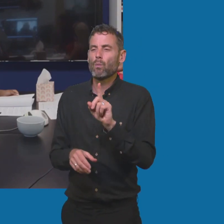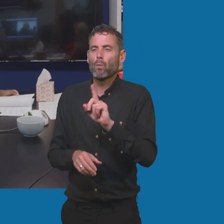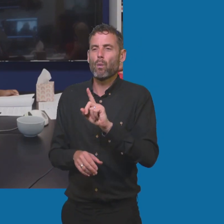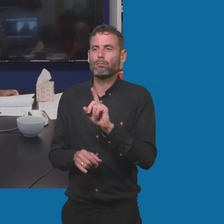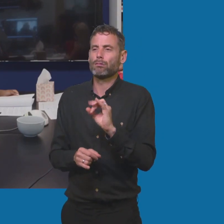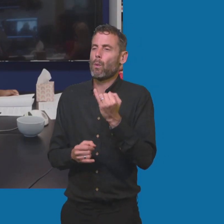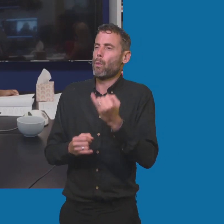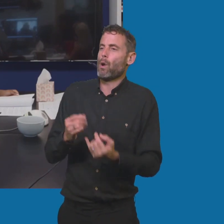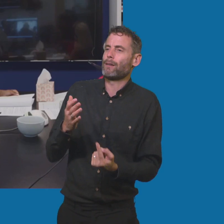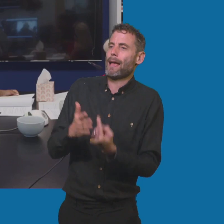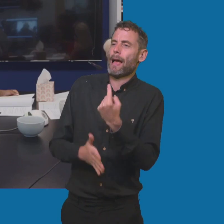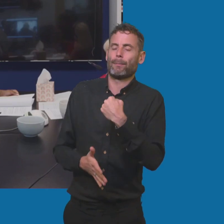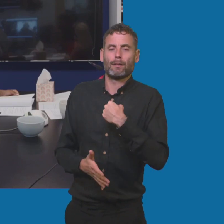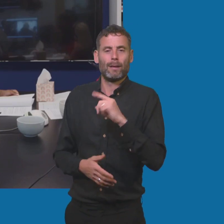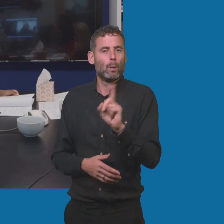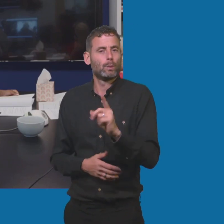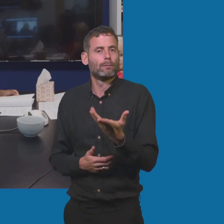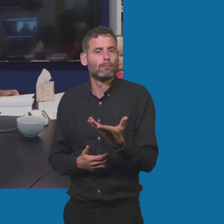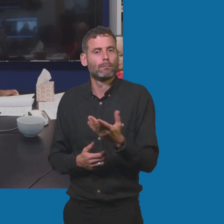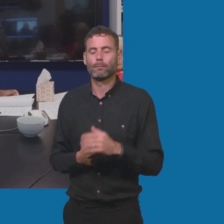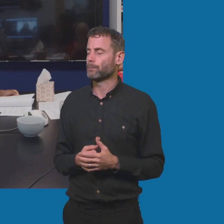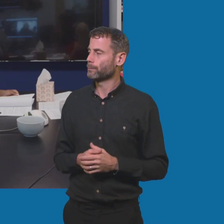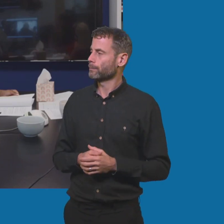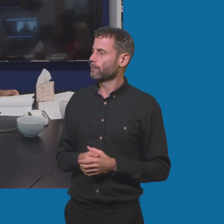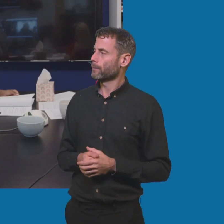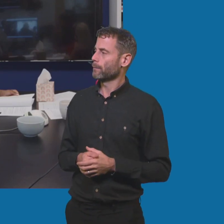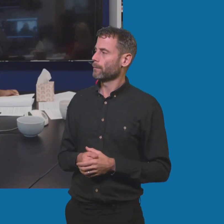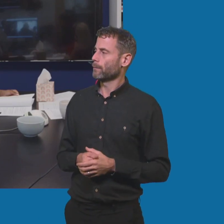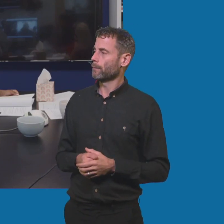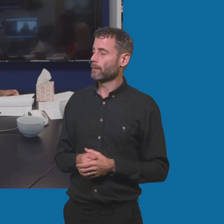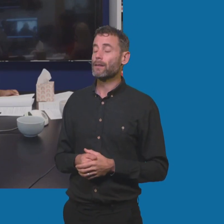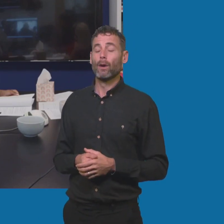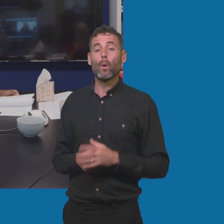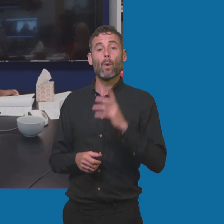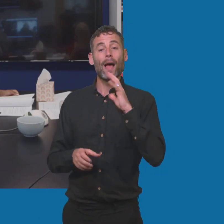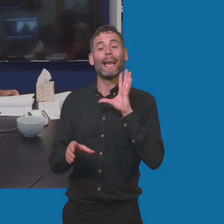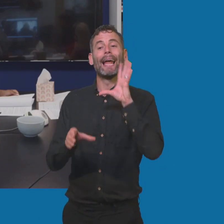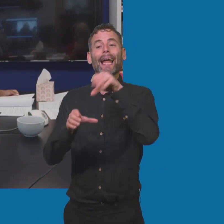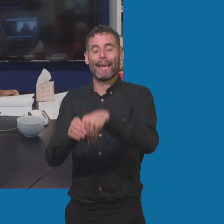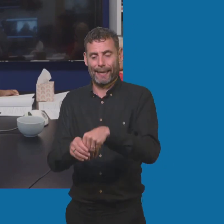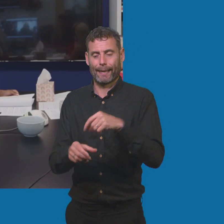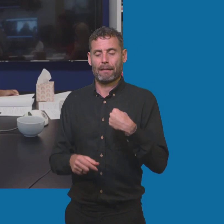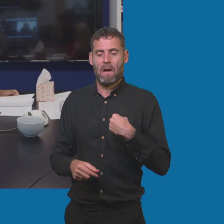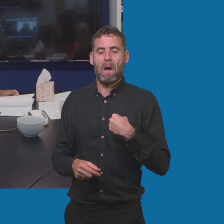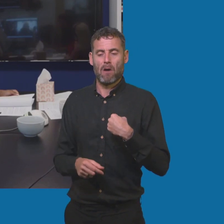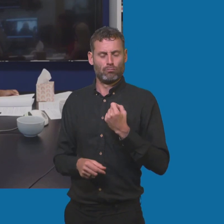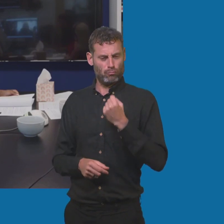think from there, it kind of helps me recognize that I could represent for the underrepresented